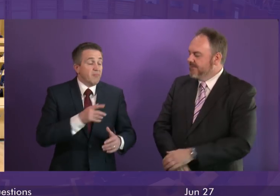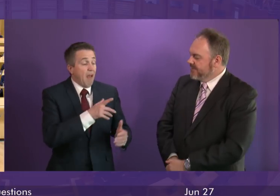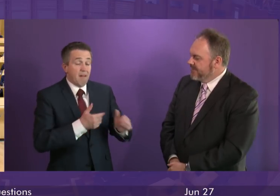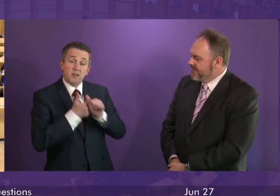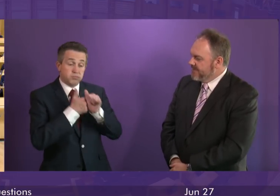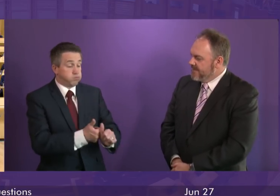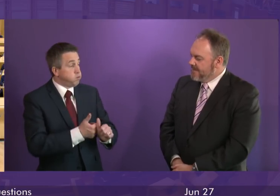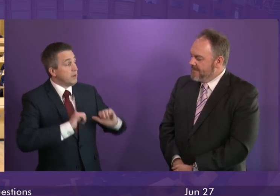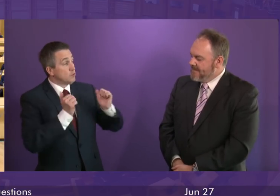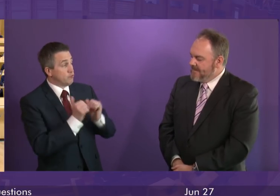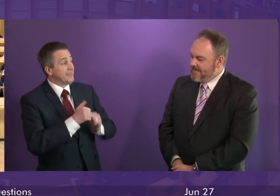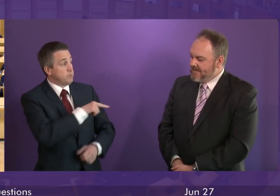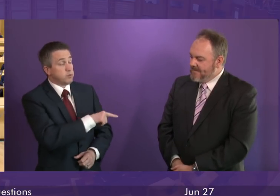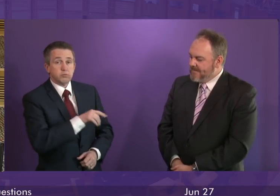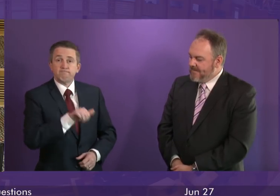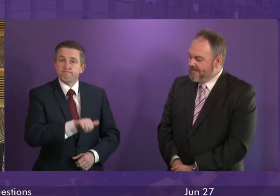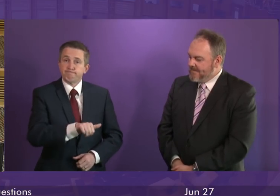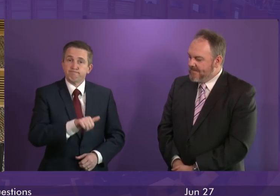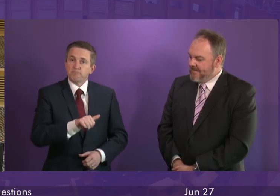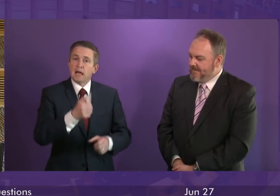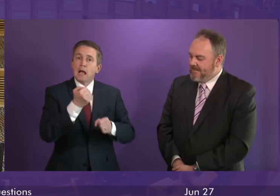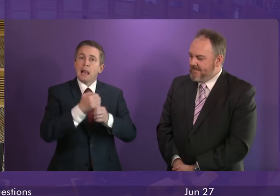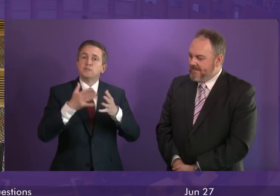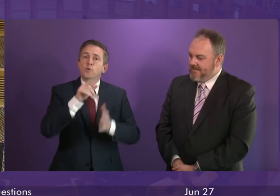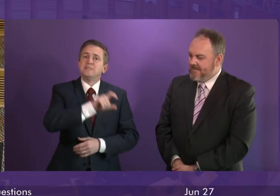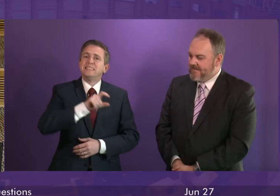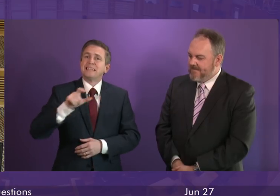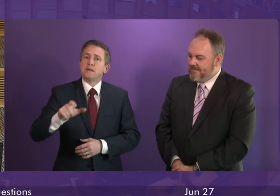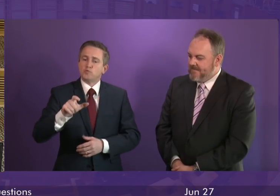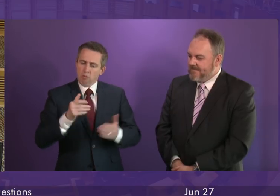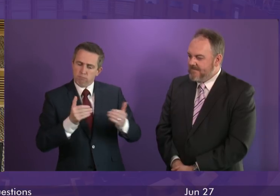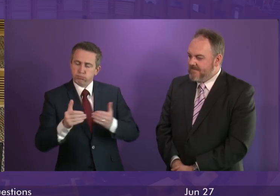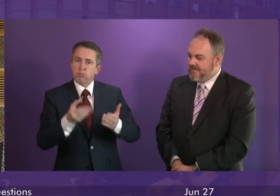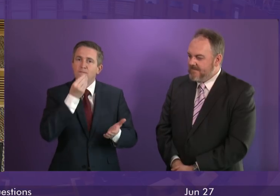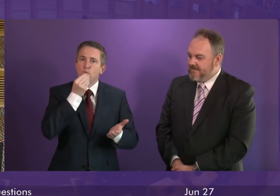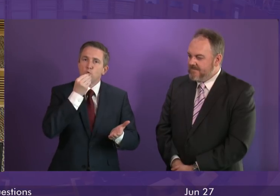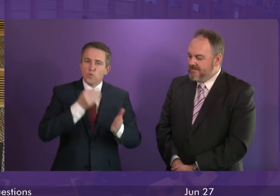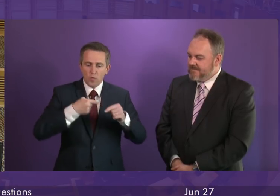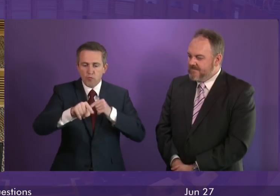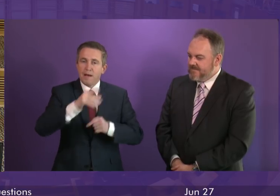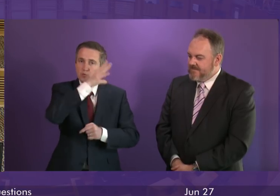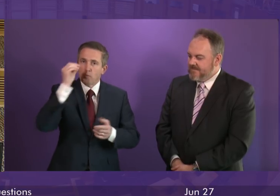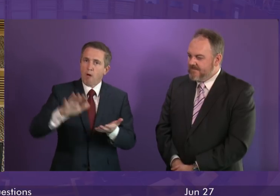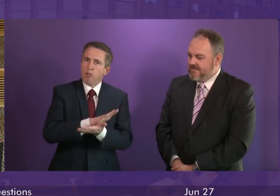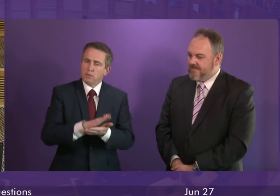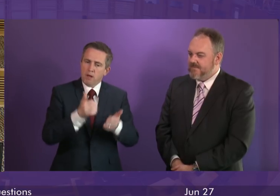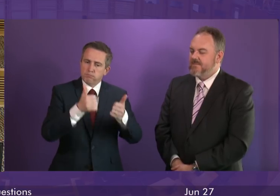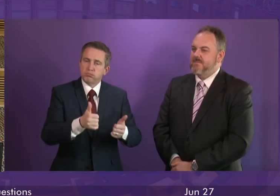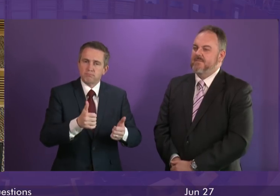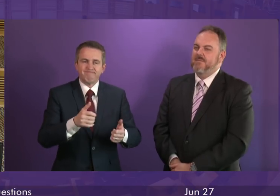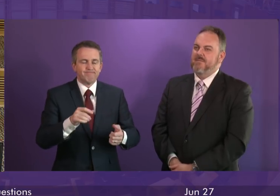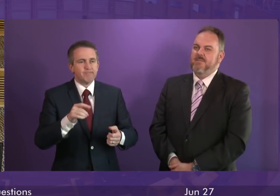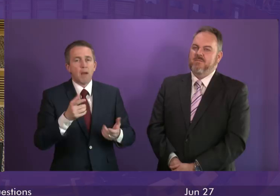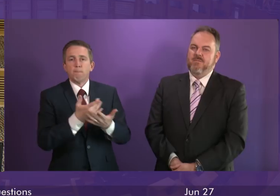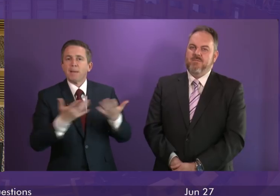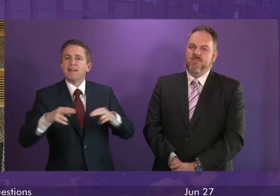agree with that and I very much welcome Glasgow City Council's efforts. Food insecurity during the school holidays is driven by family